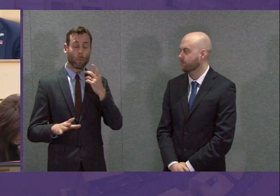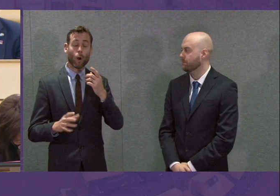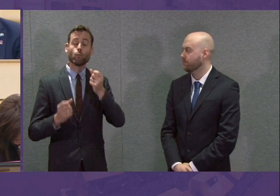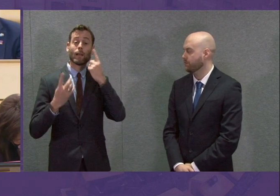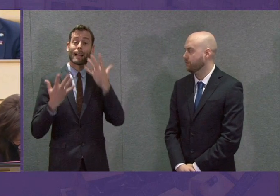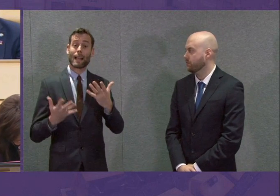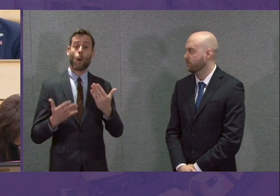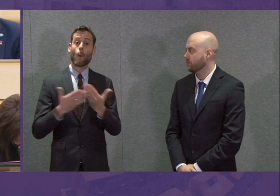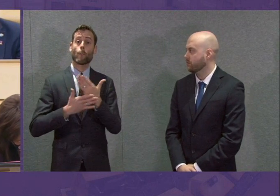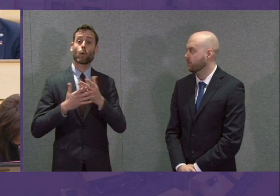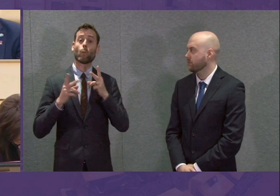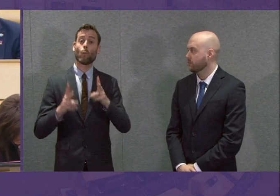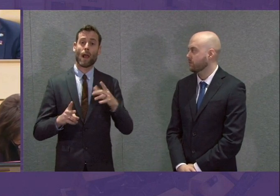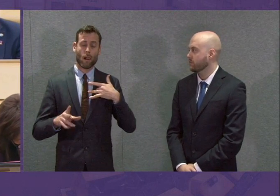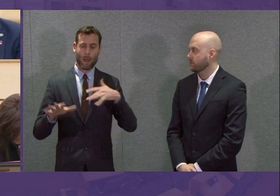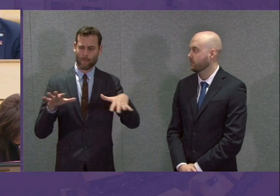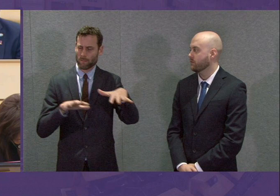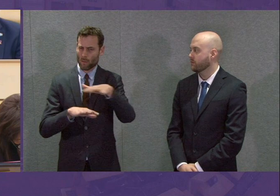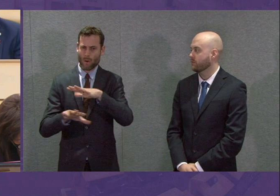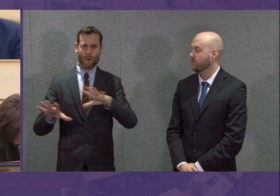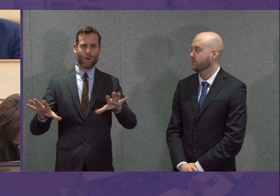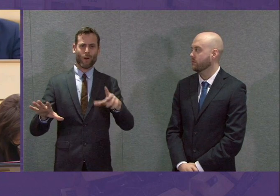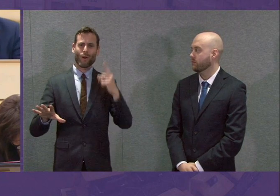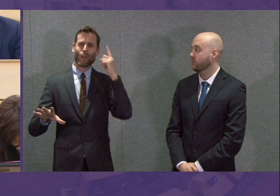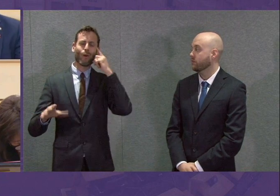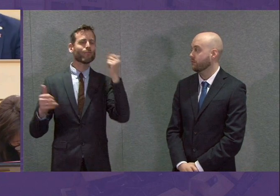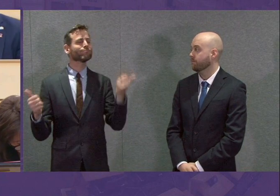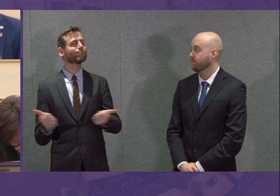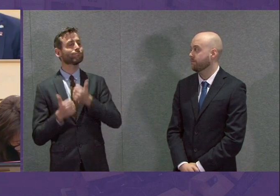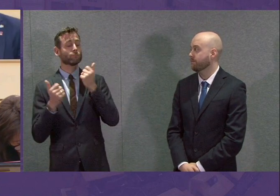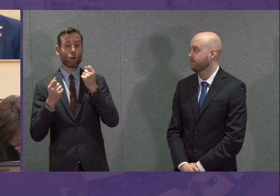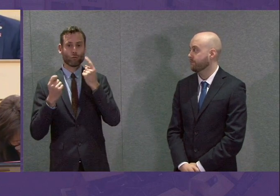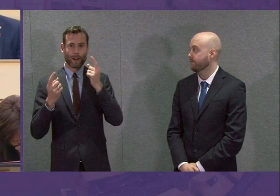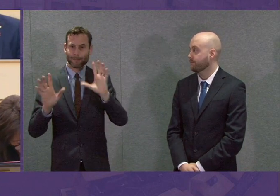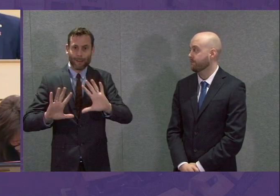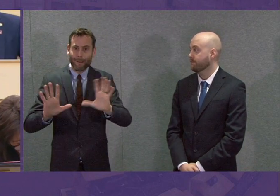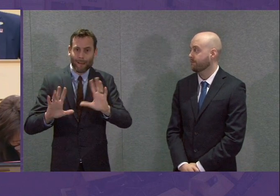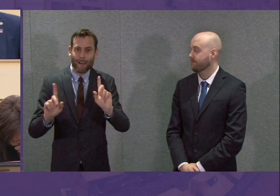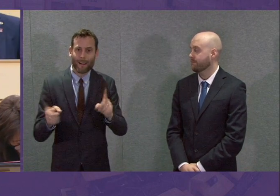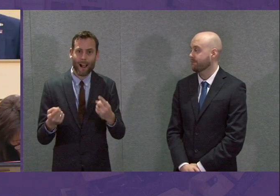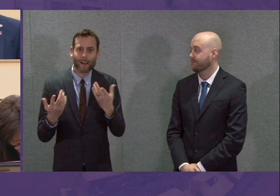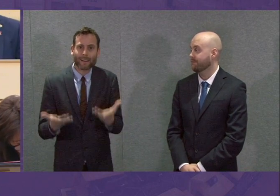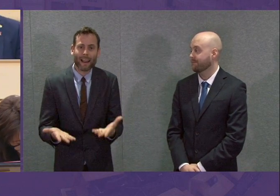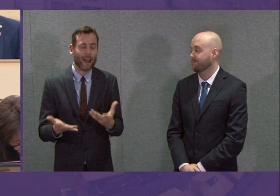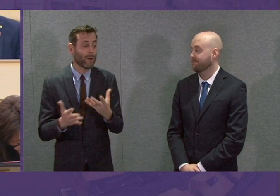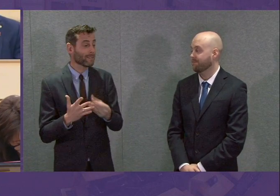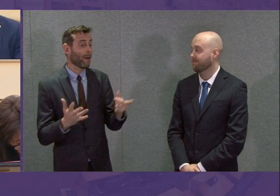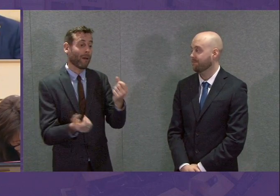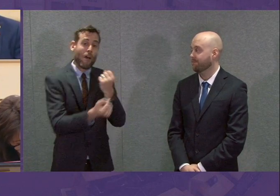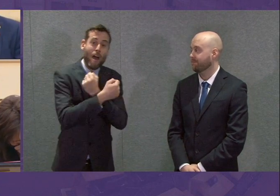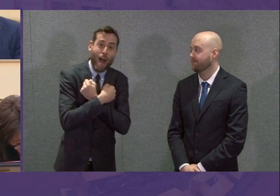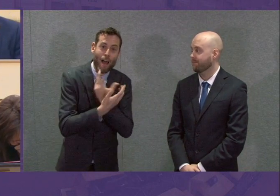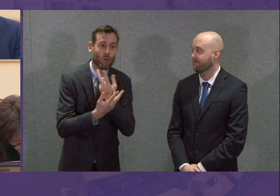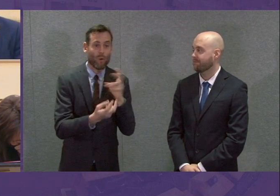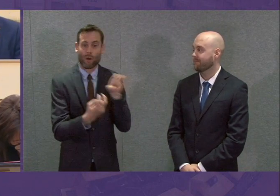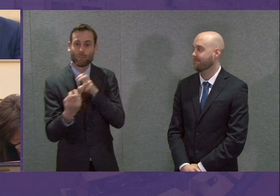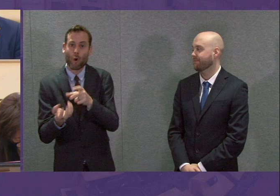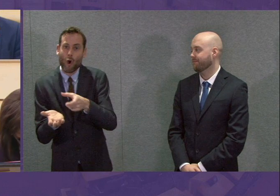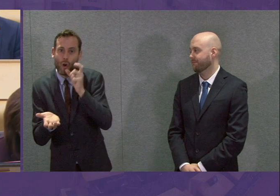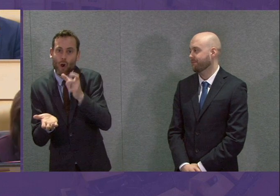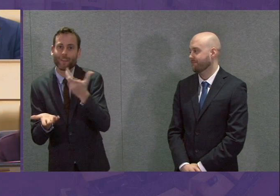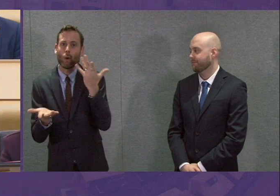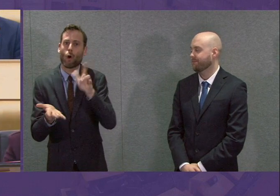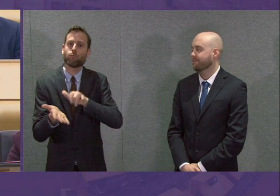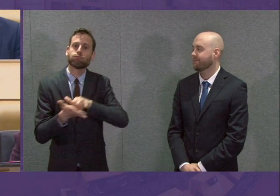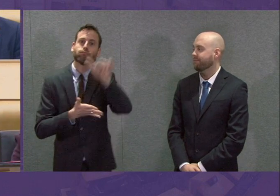world and all that we have come to take for granted, whether that's hugging a loved one, meeting friends for a coffee, jumping on a plane to go